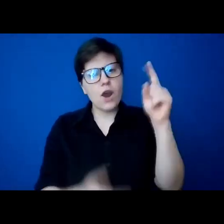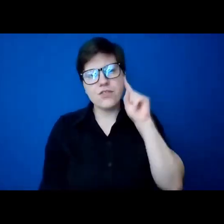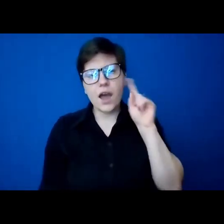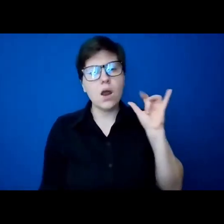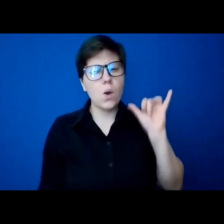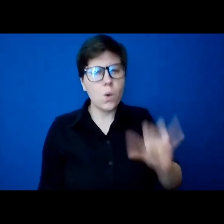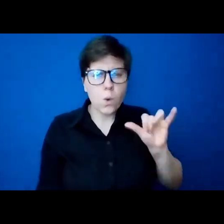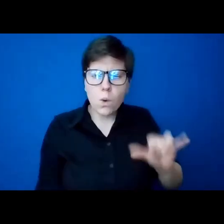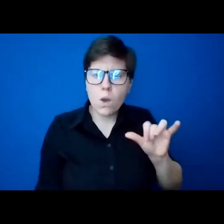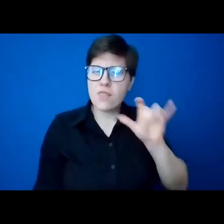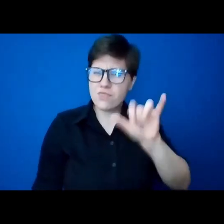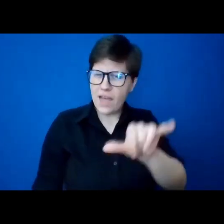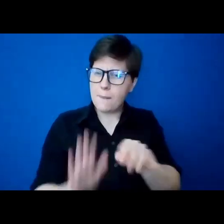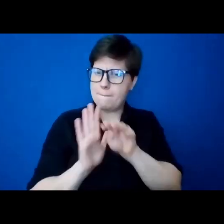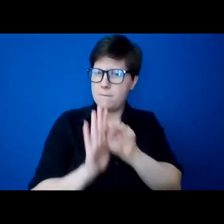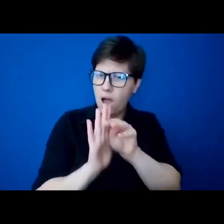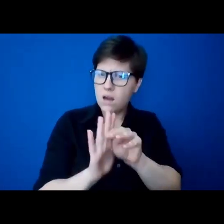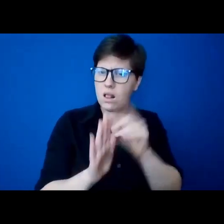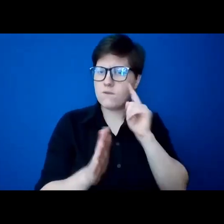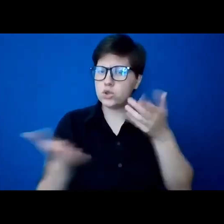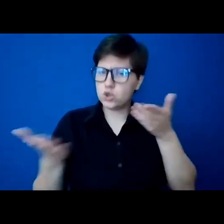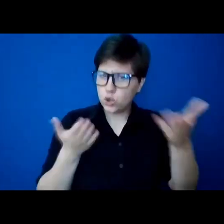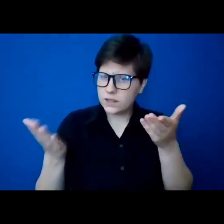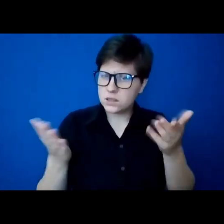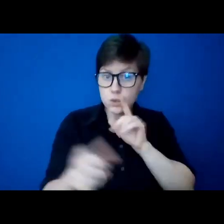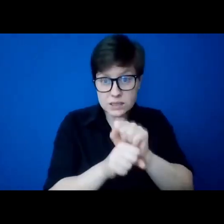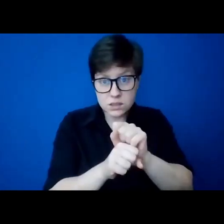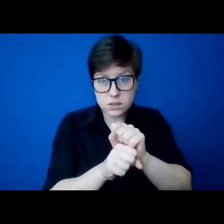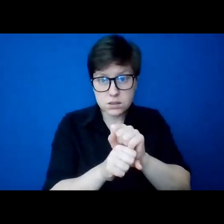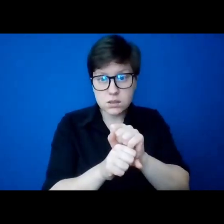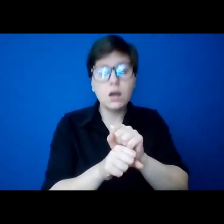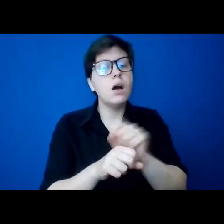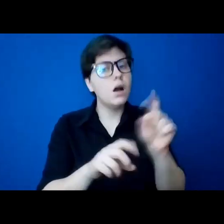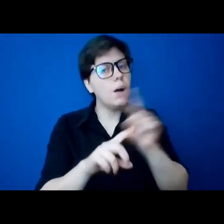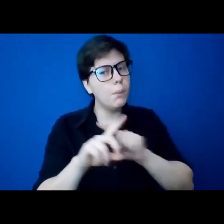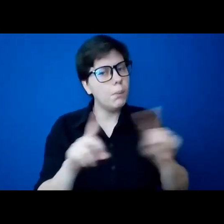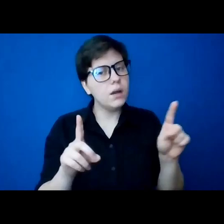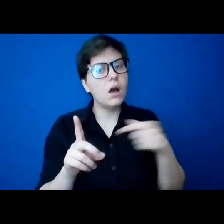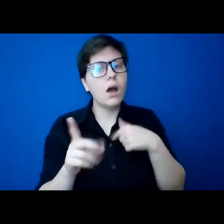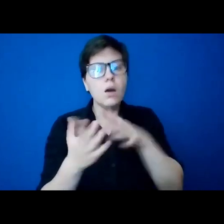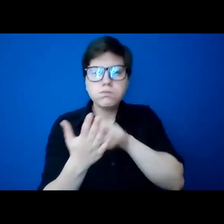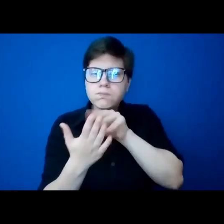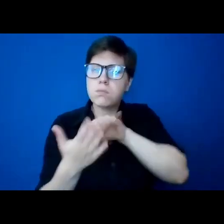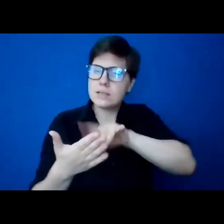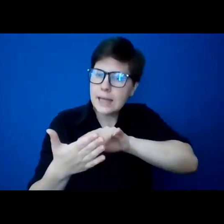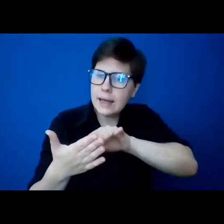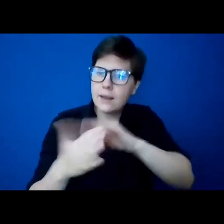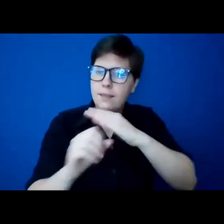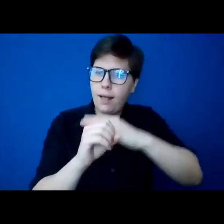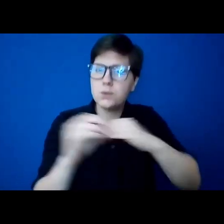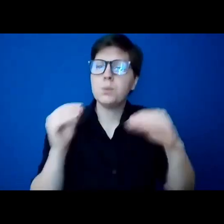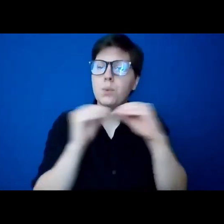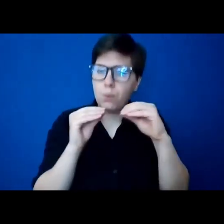of serving other people. And it is, by the way. But as I learned more theology, I realized